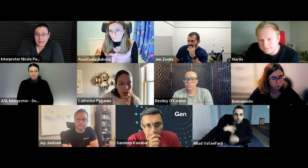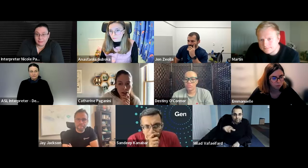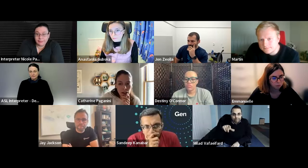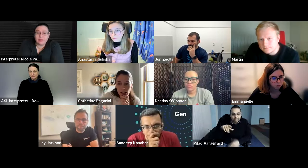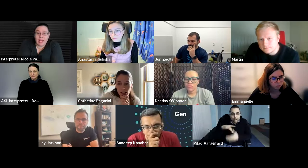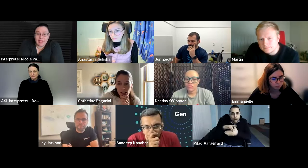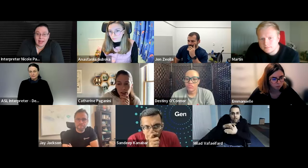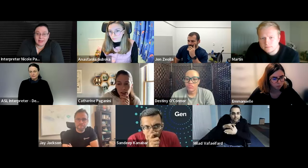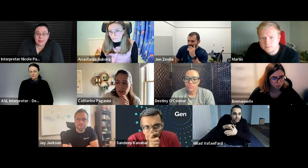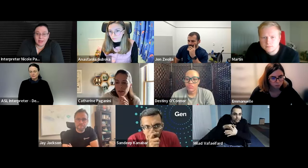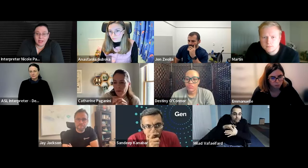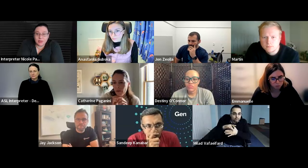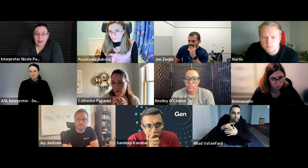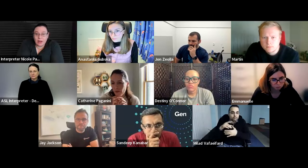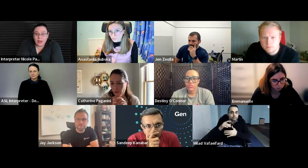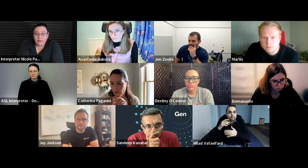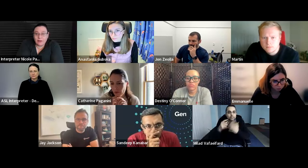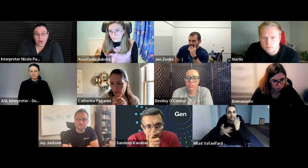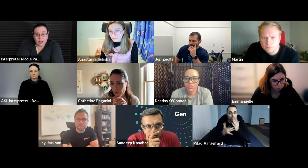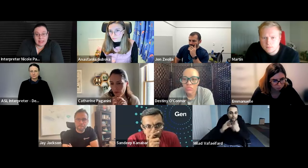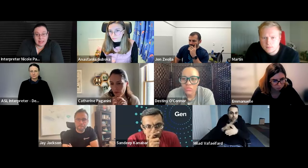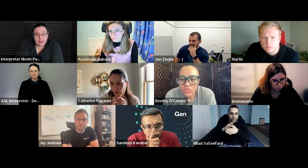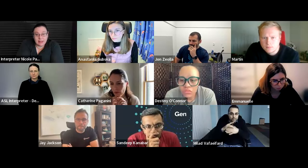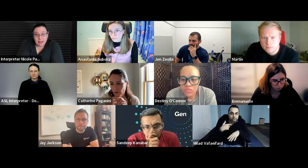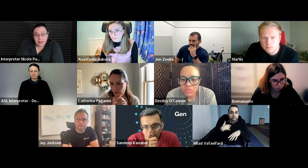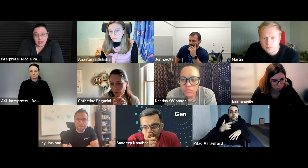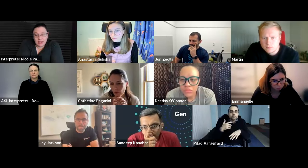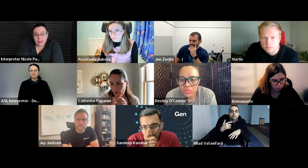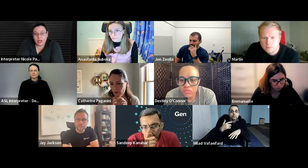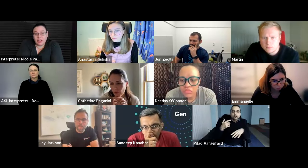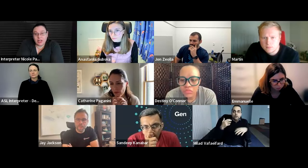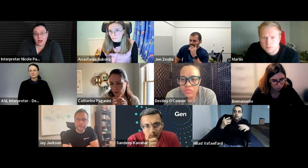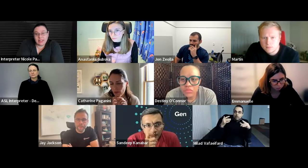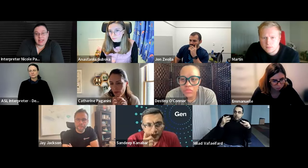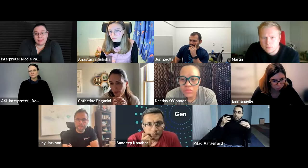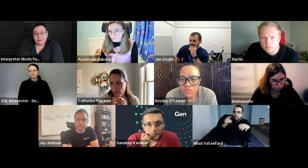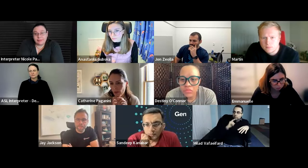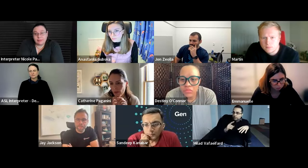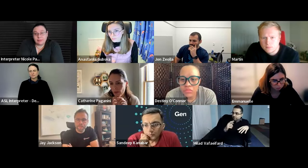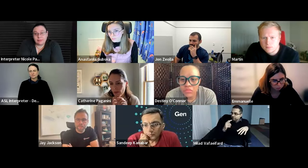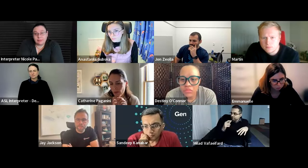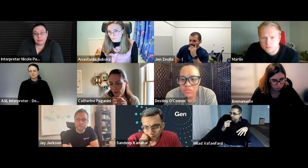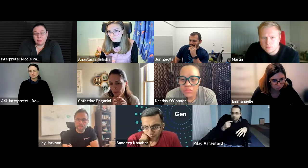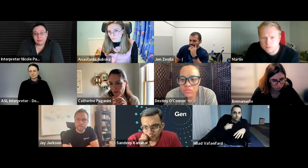maybe i can add something as well for content technology content